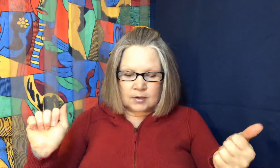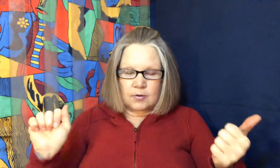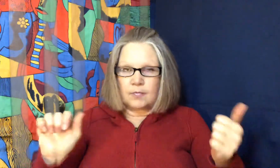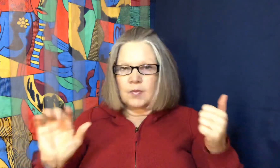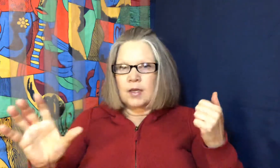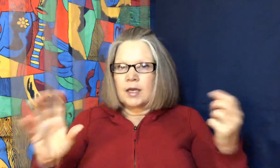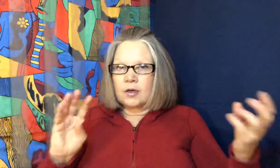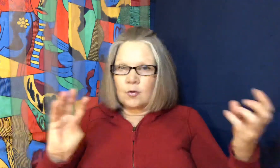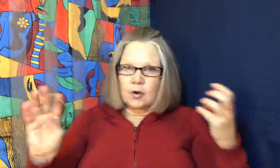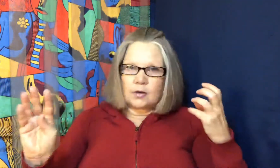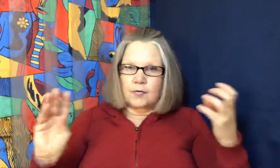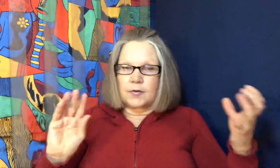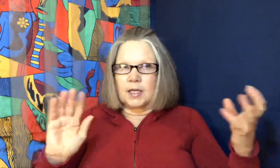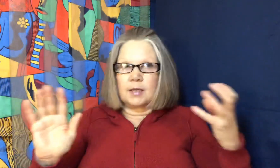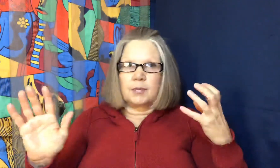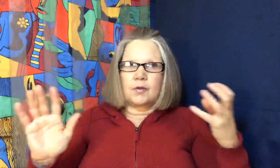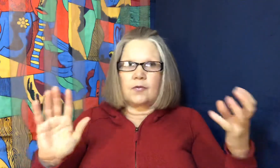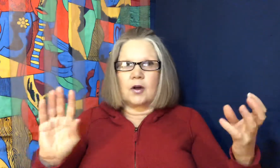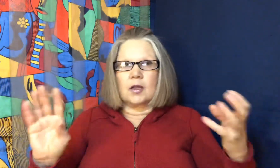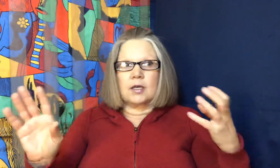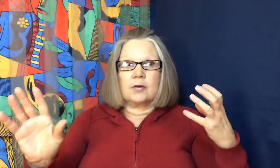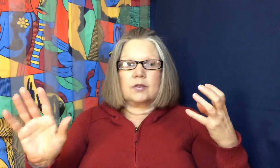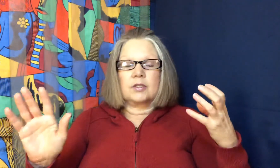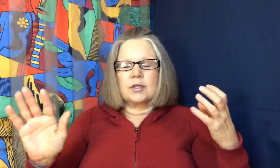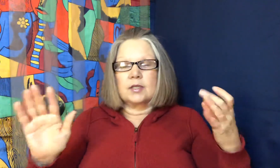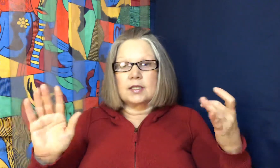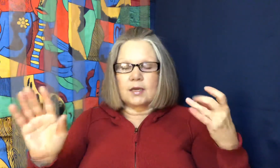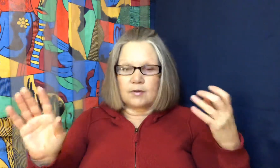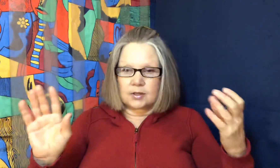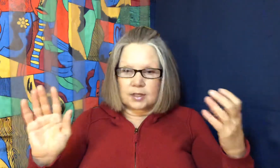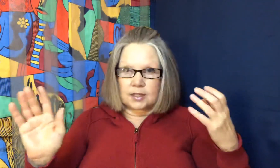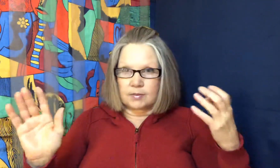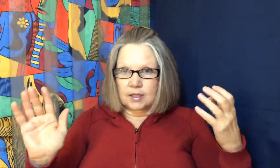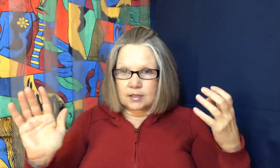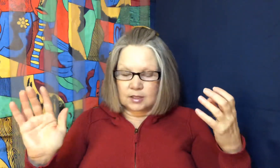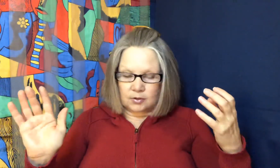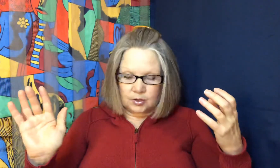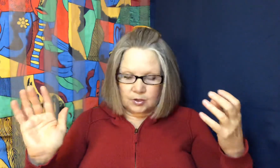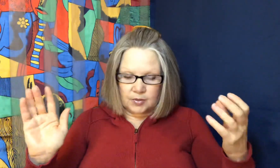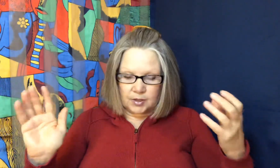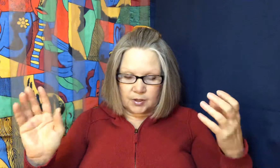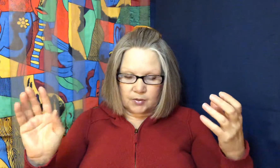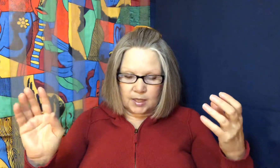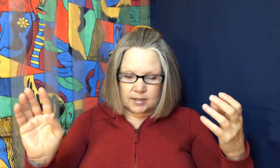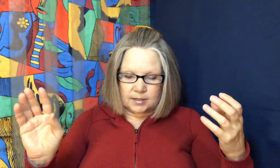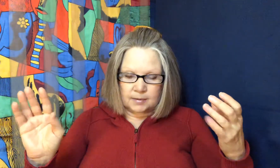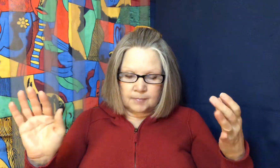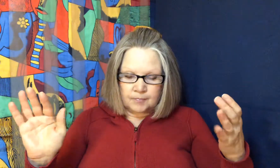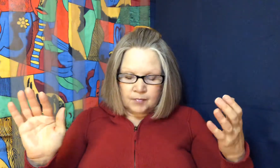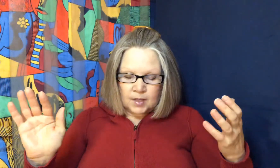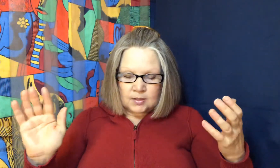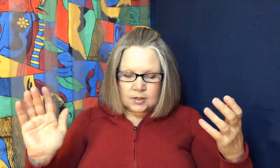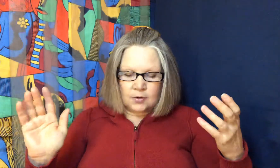in order to flip the fallout let's have a look at some things that you can do here you guys so